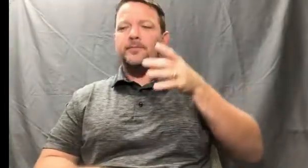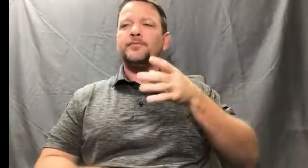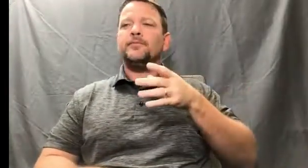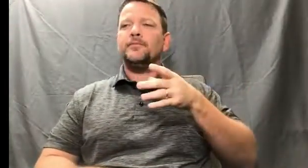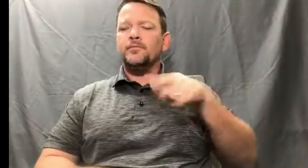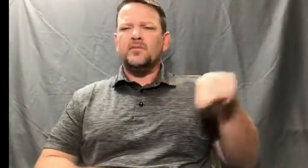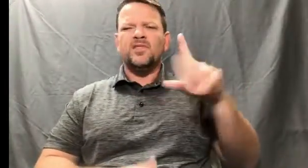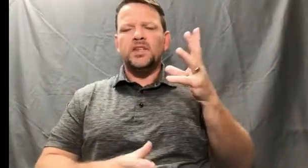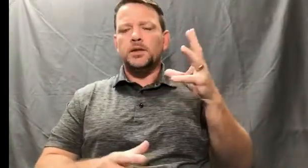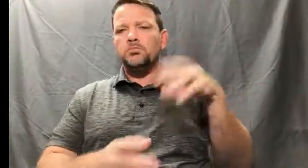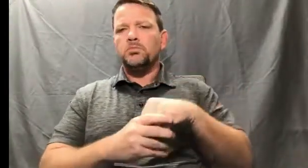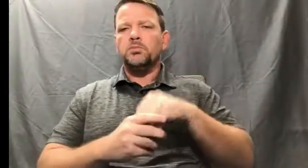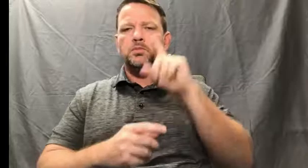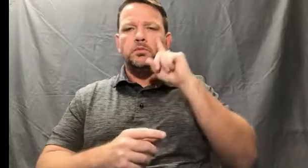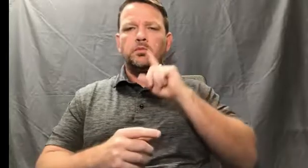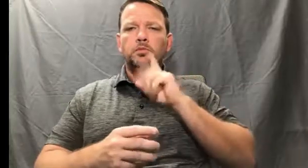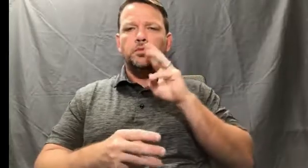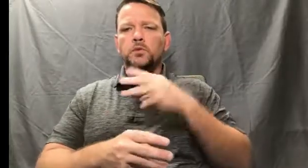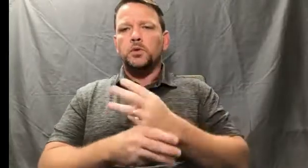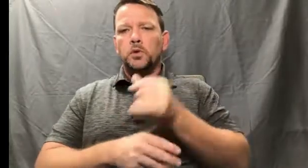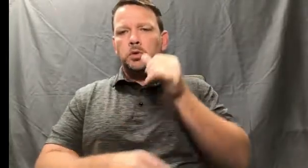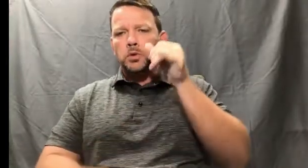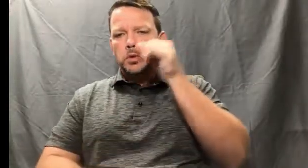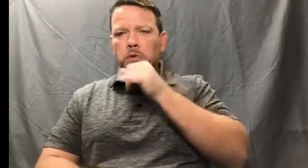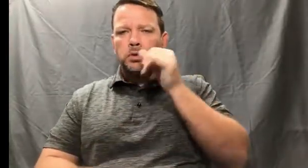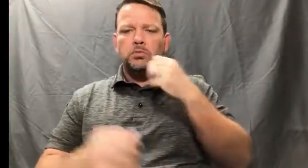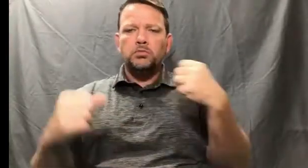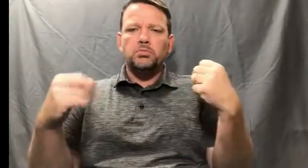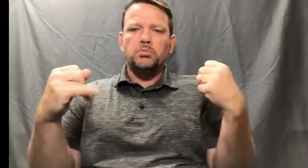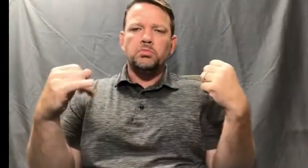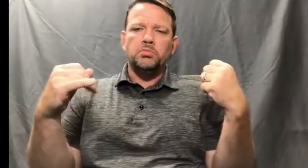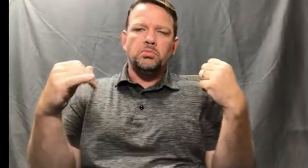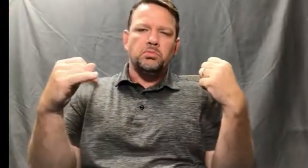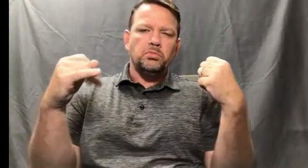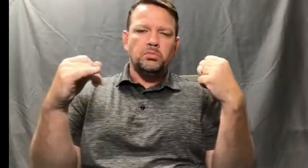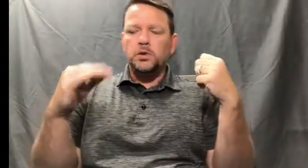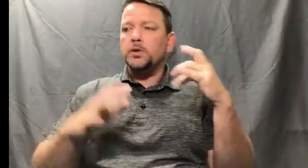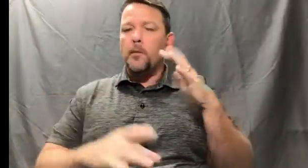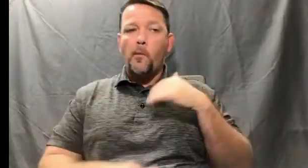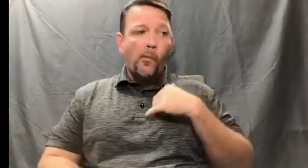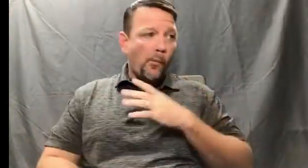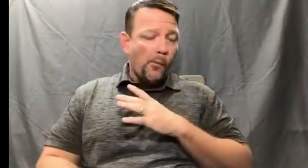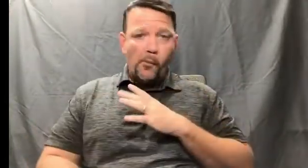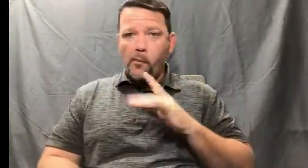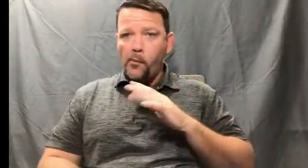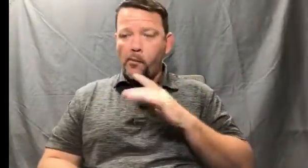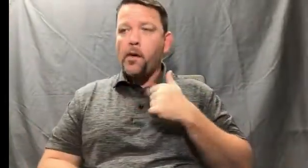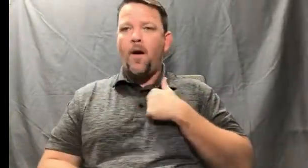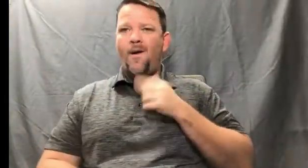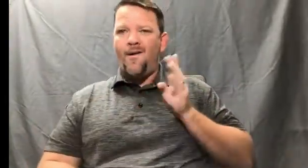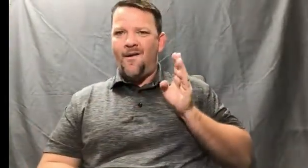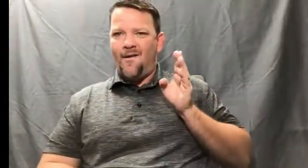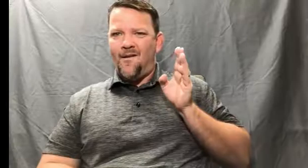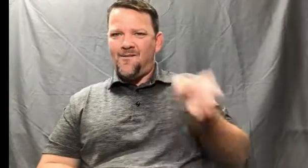Um, the second parents involved in the Deaf community. They signed a little bit. That's okay.